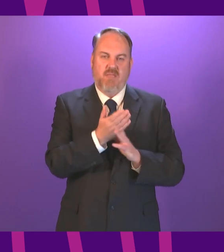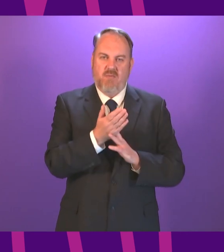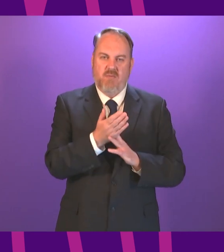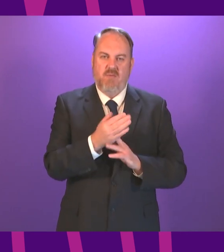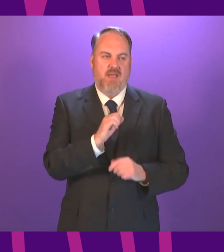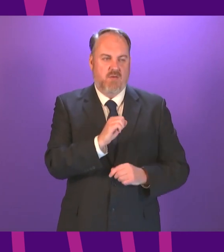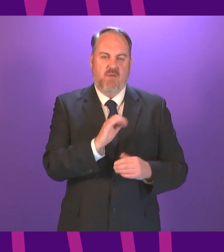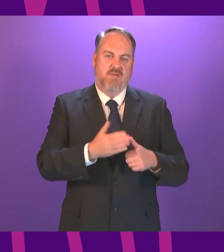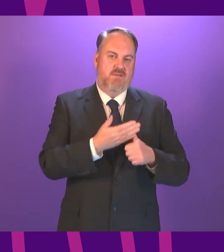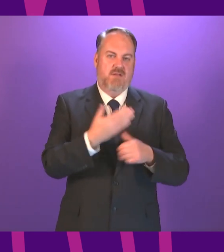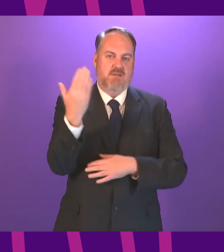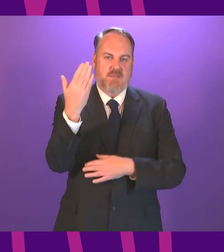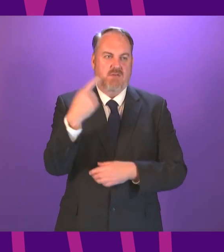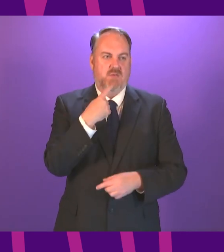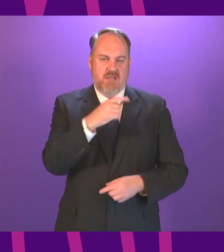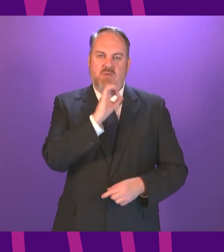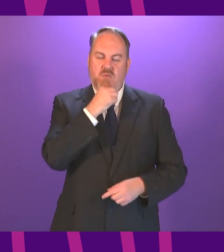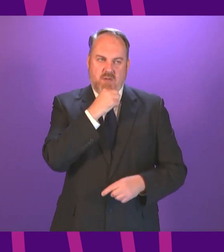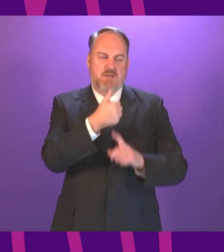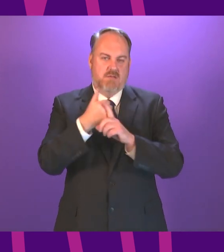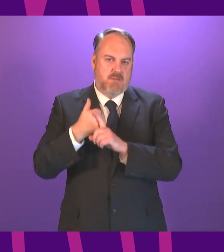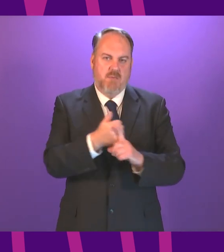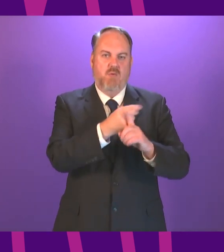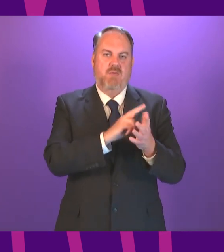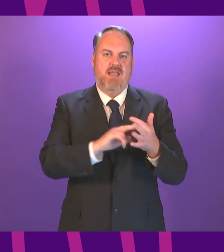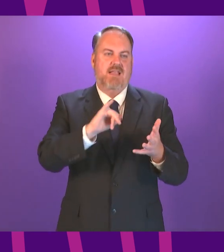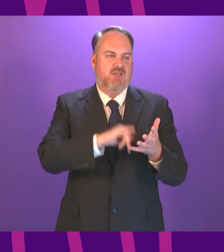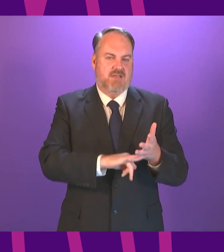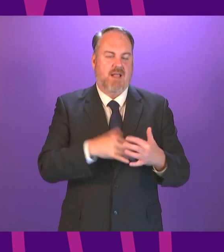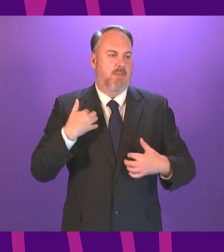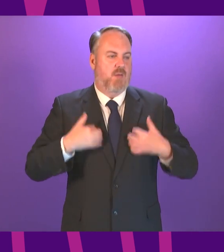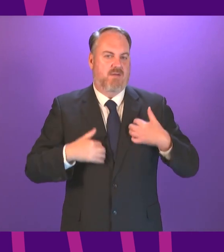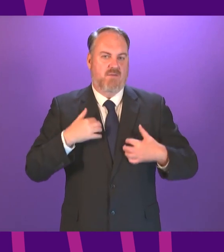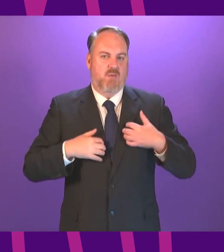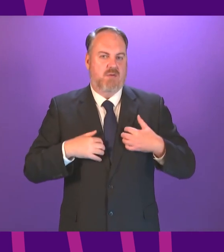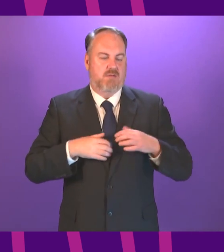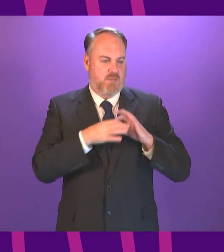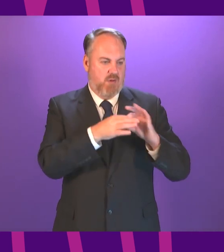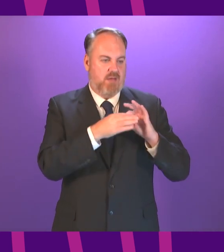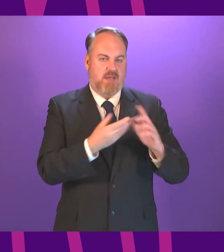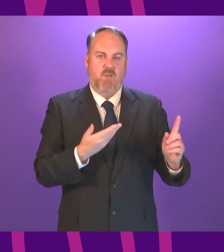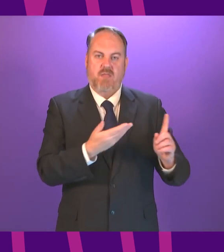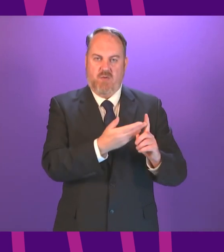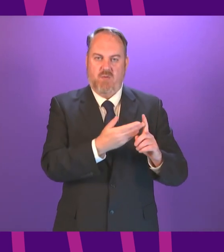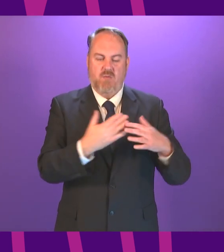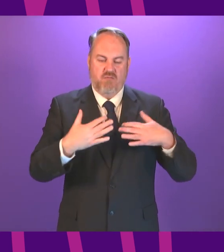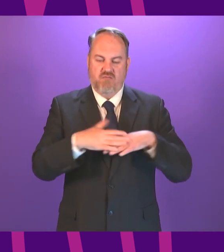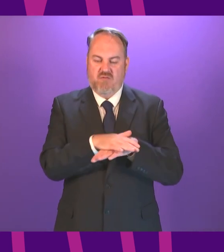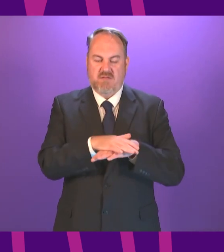first and your opening speech you have said that you will be a champion for the NHS and I look forward to working cross-party with Dr Gohani